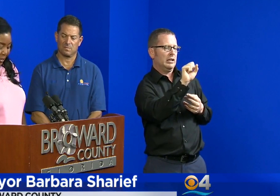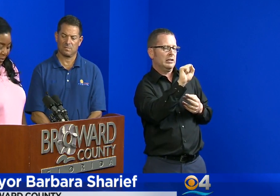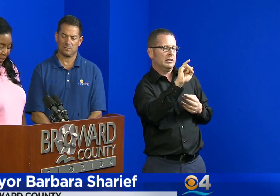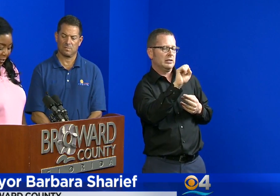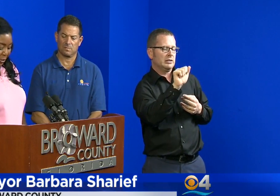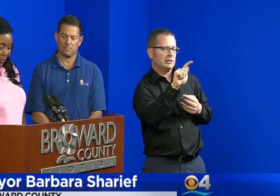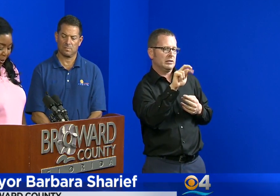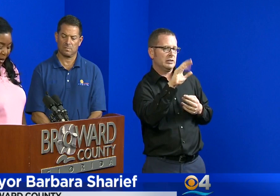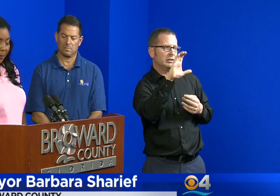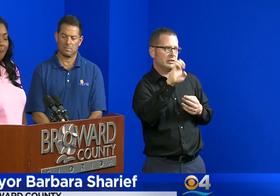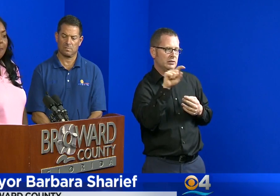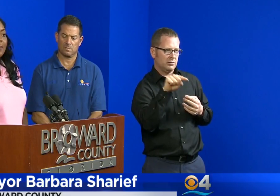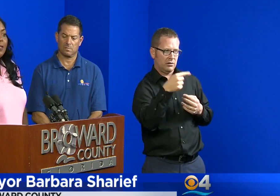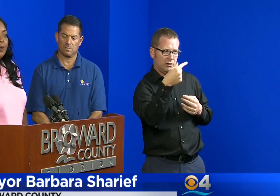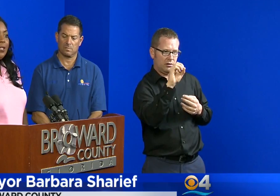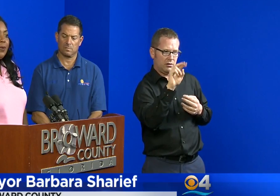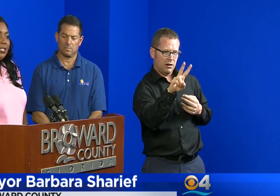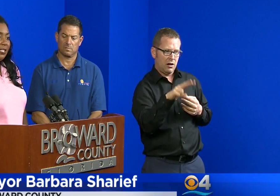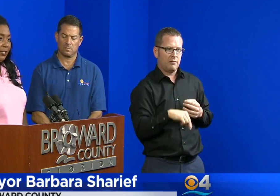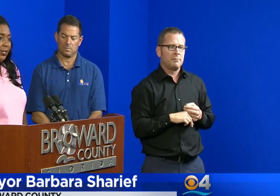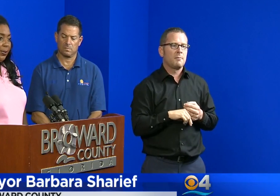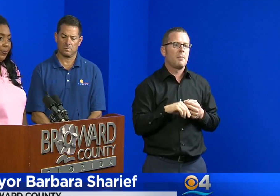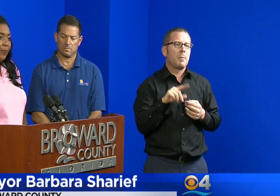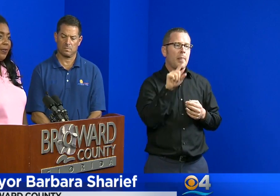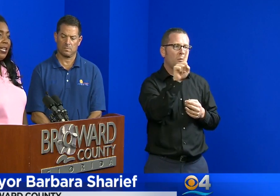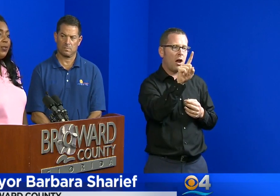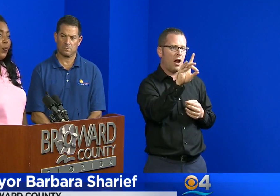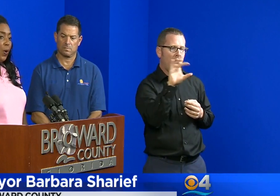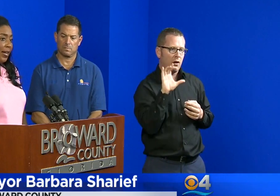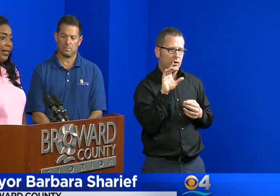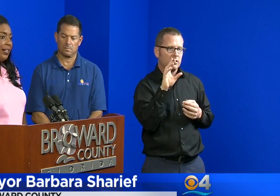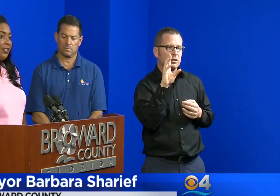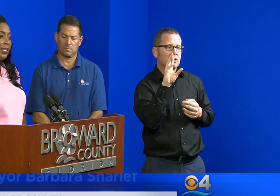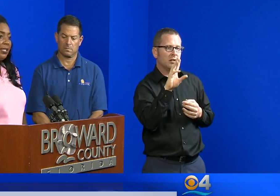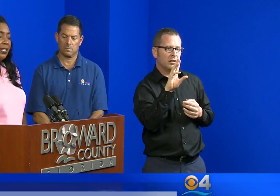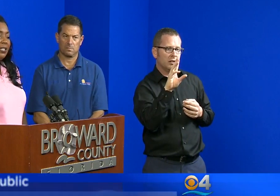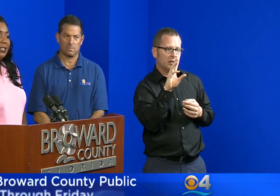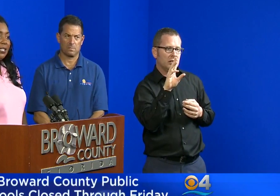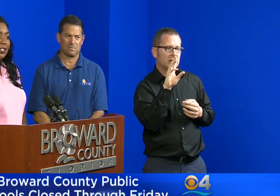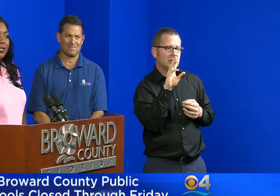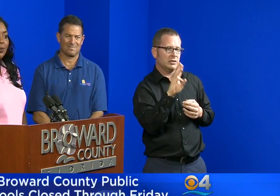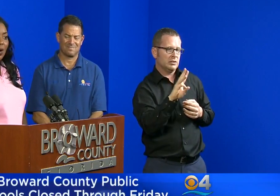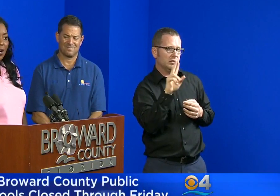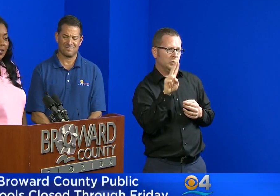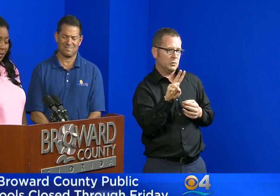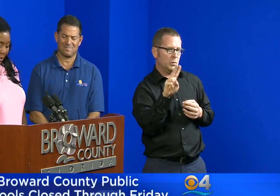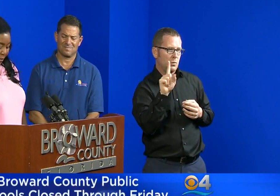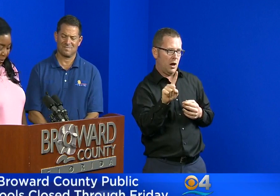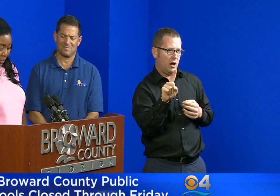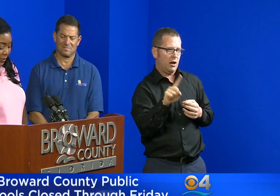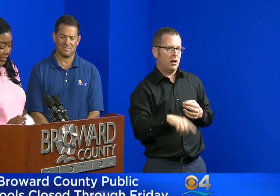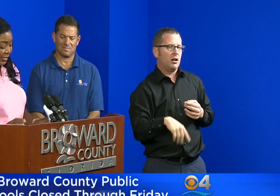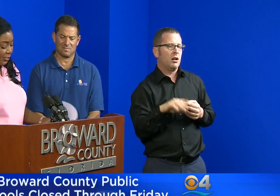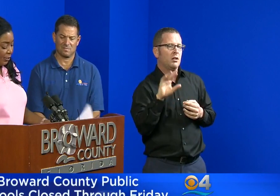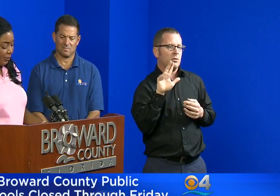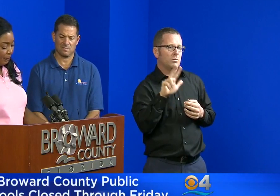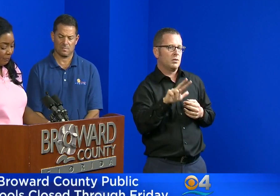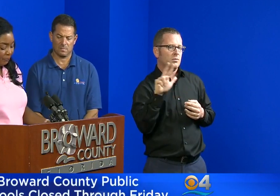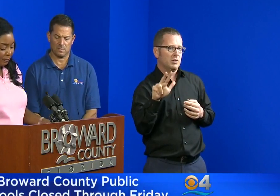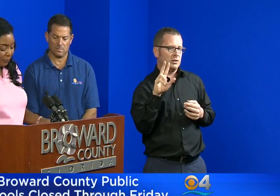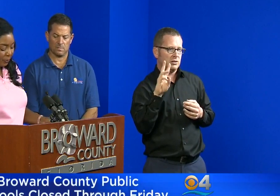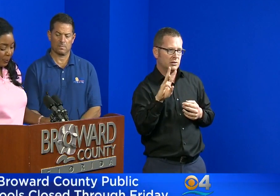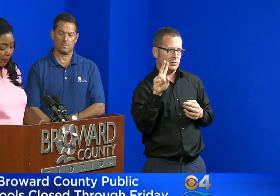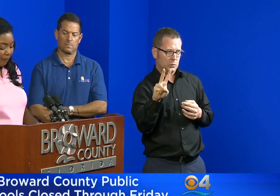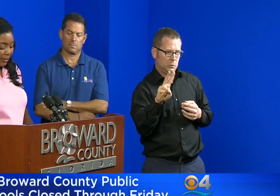-621-3362. That's 1-800-621-3362.